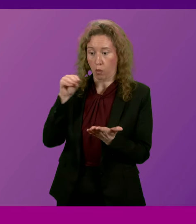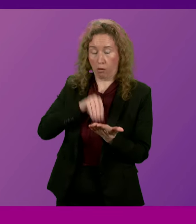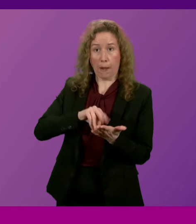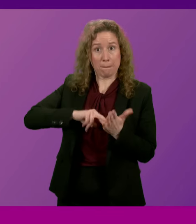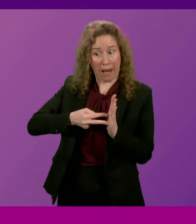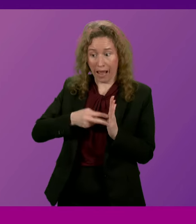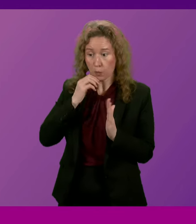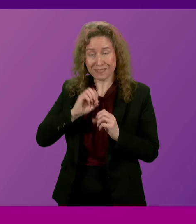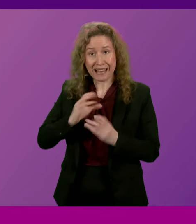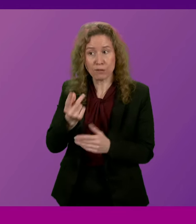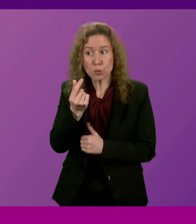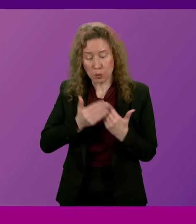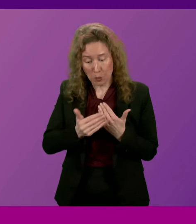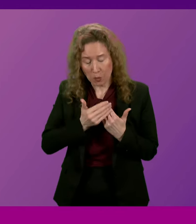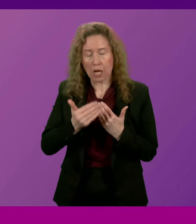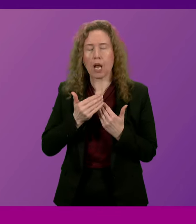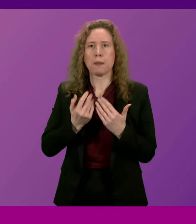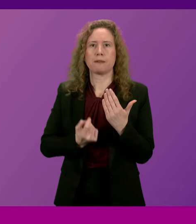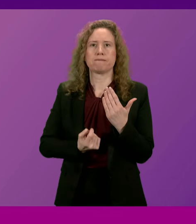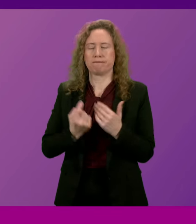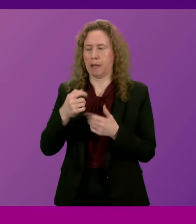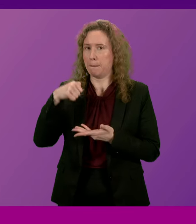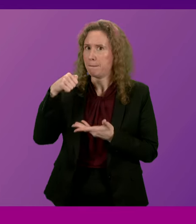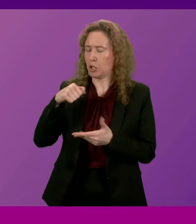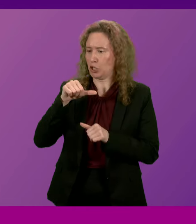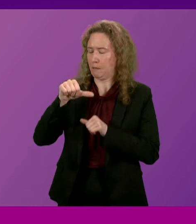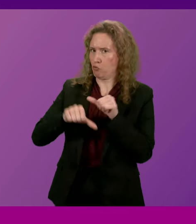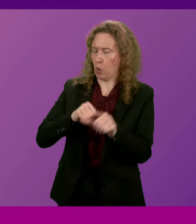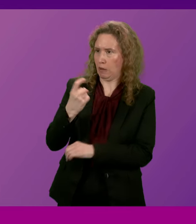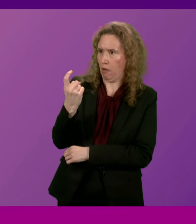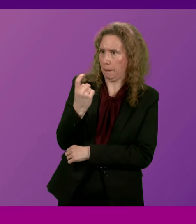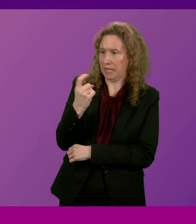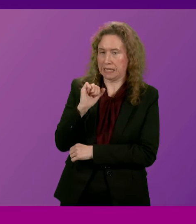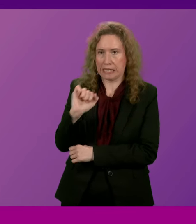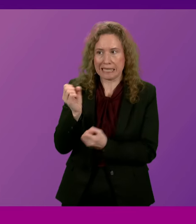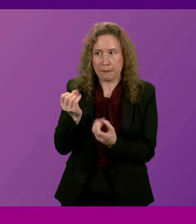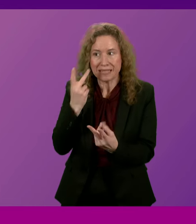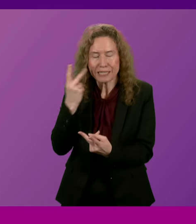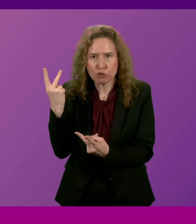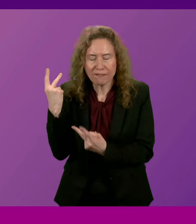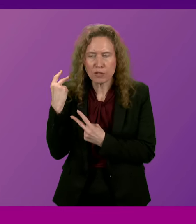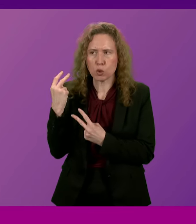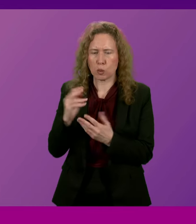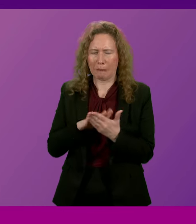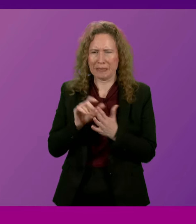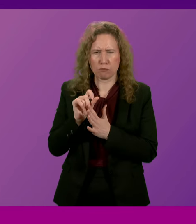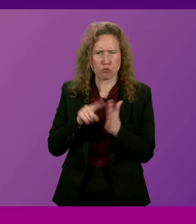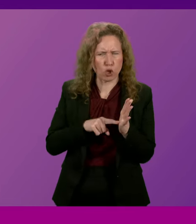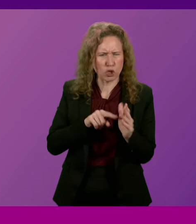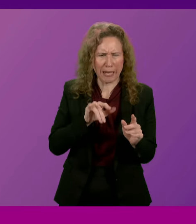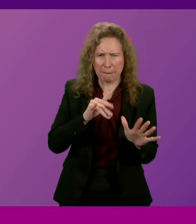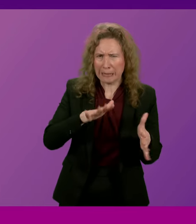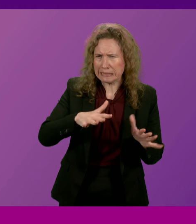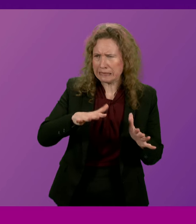of being delivered because of the upcoming budget process and the spending review. indeed, there are a number of projects that I'm aware of